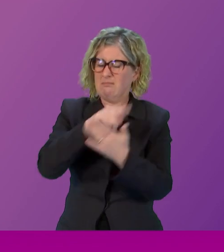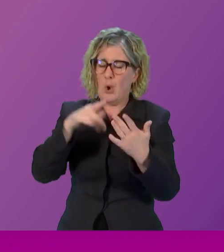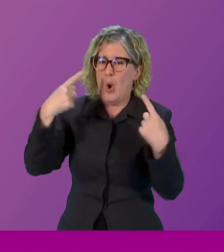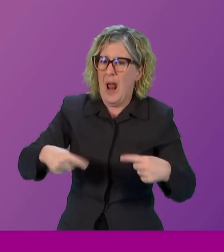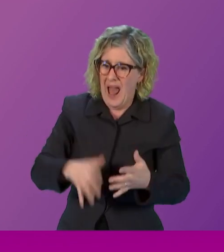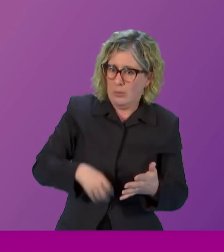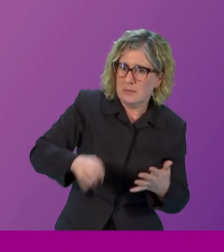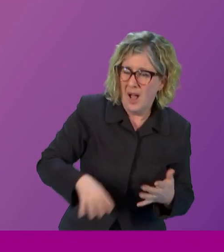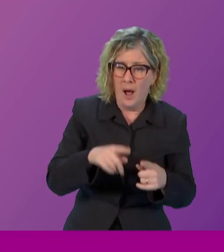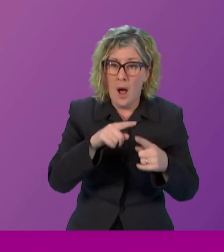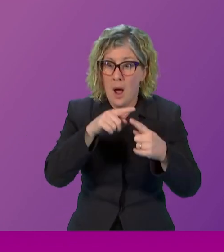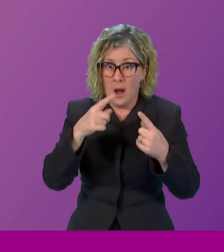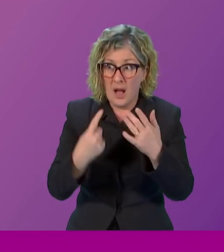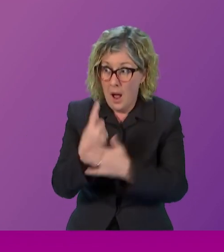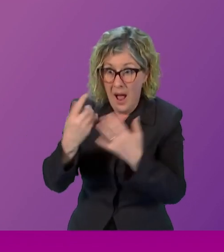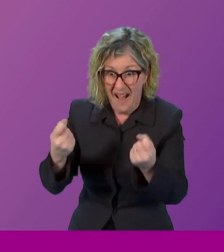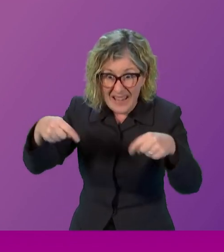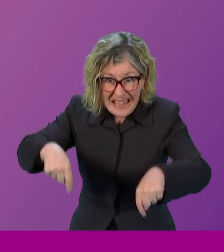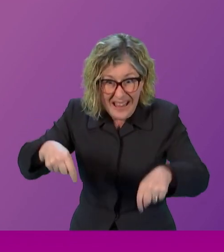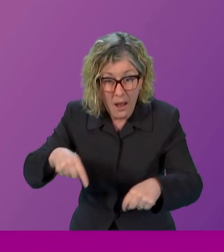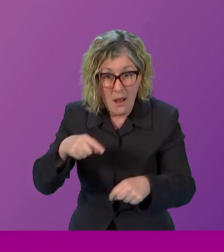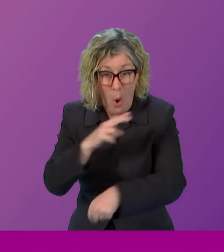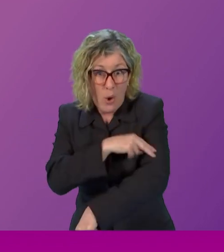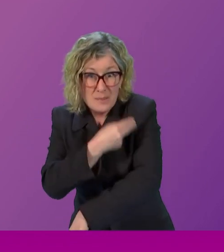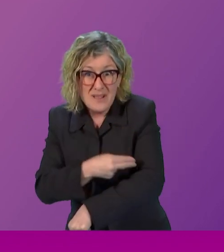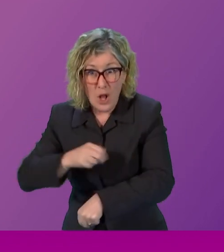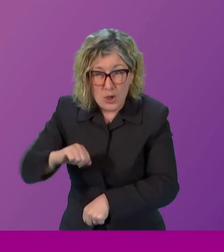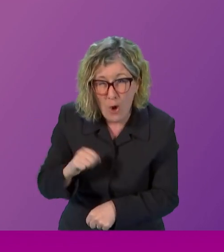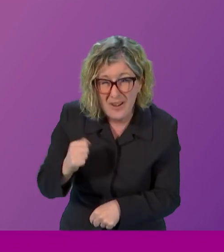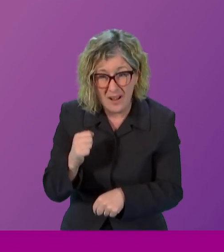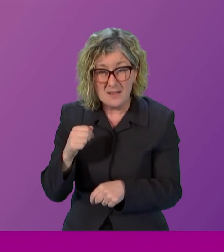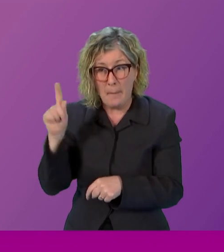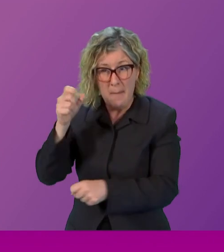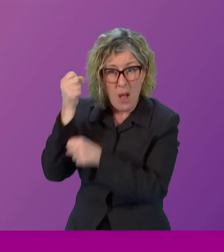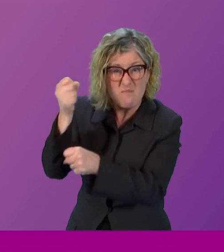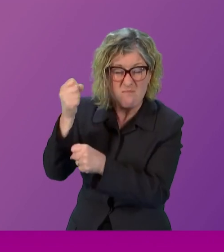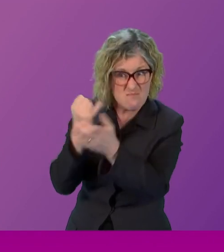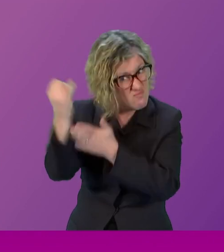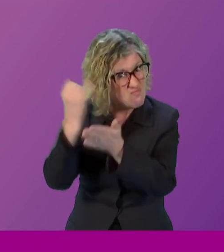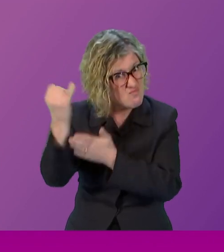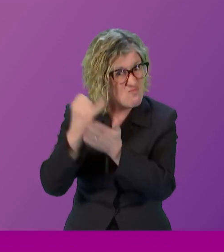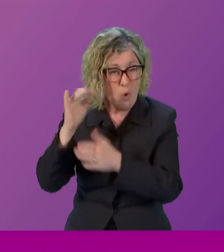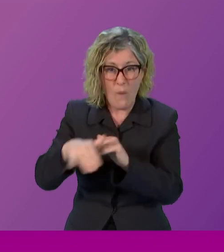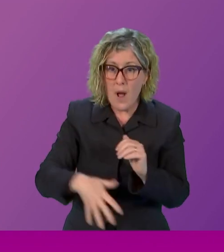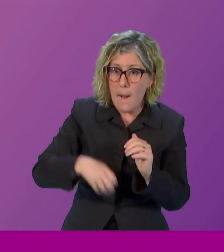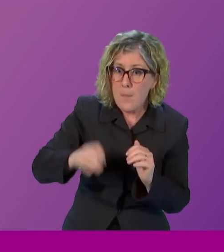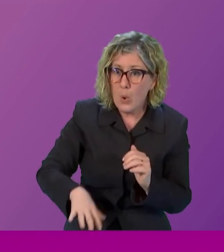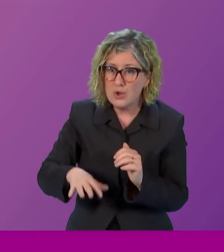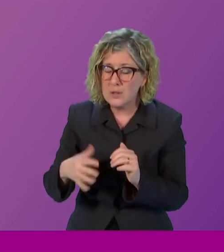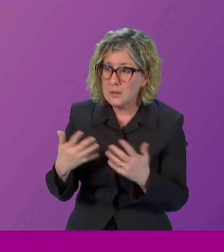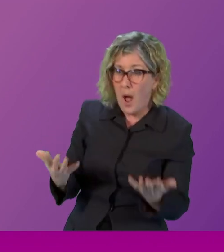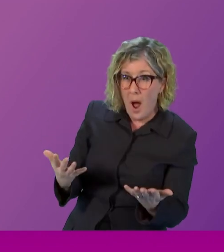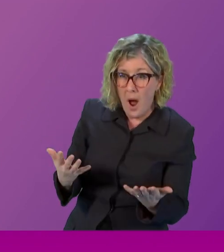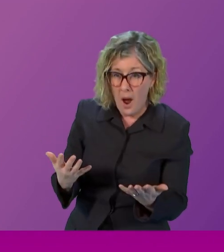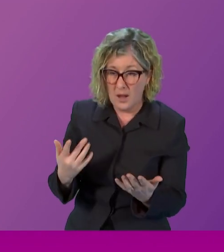Scotland in the form of protests outside hospitals and sexual health clinics providing abortion services just as an aside